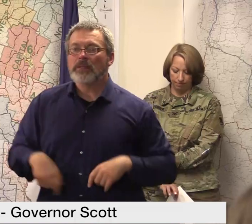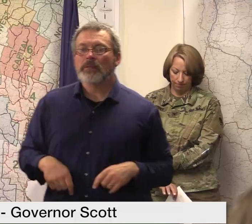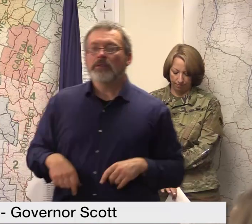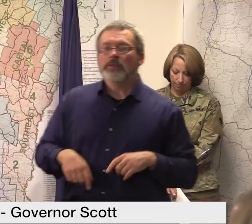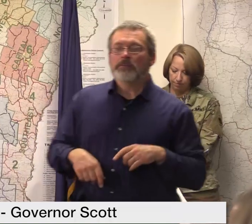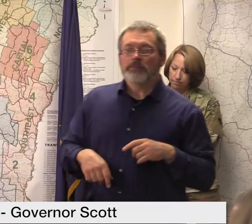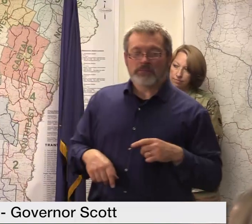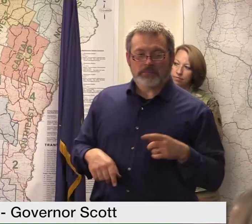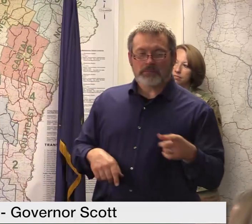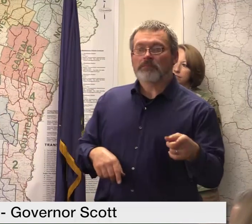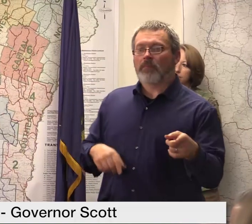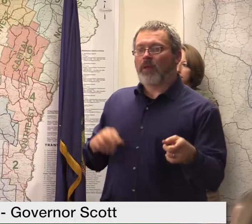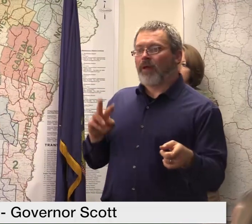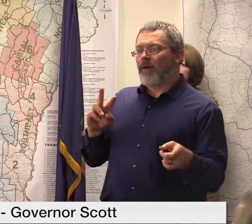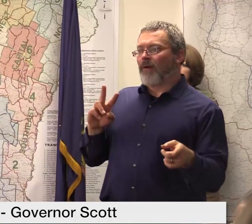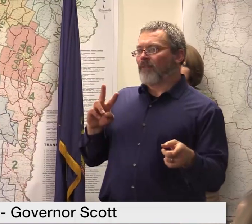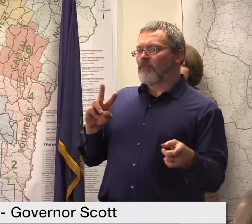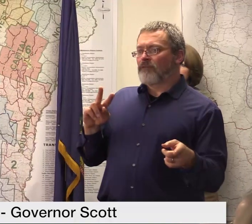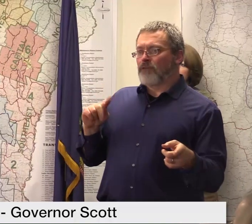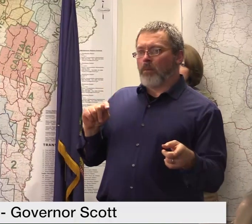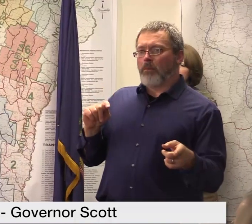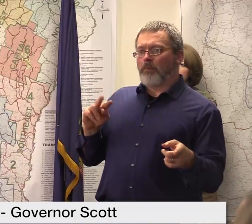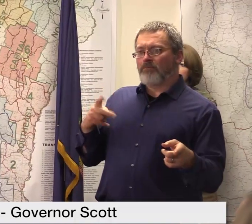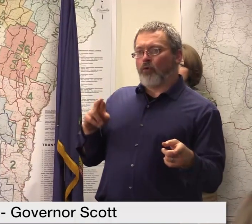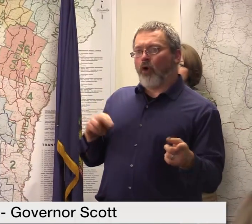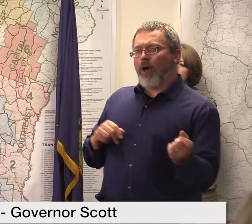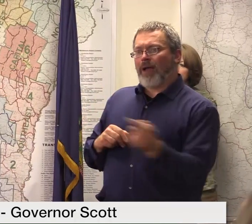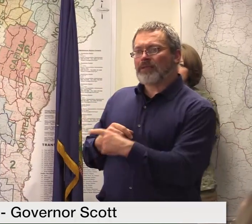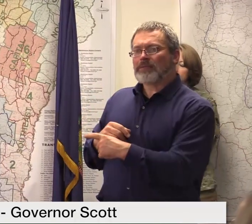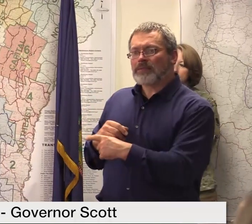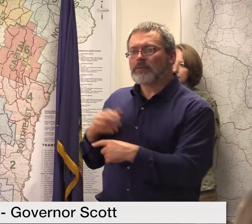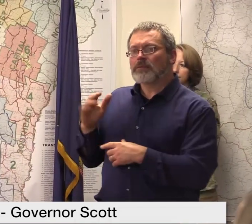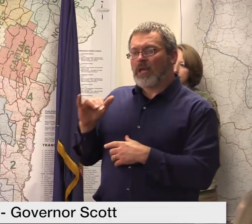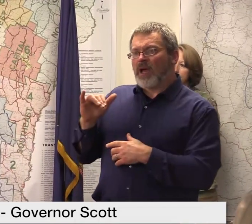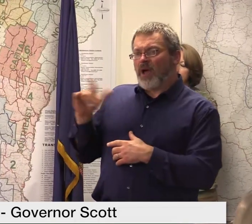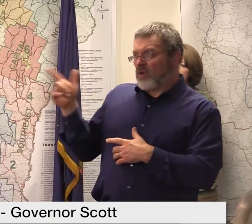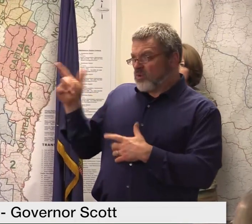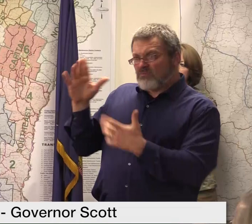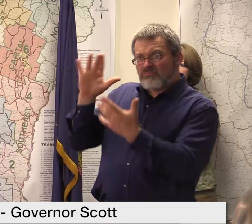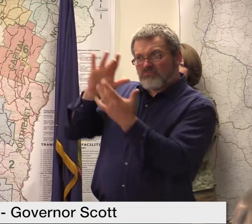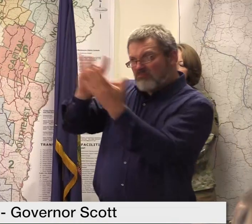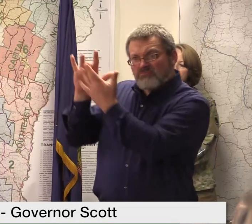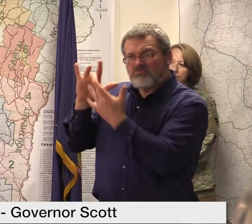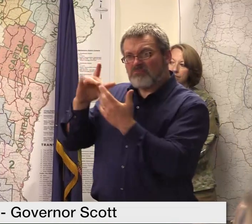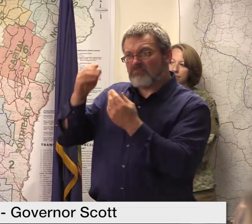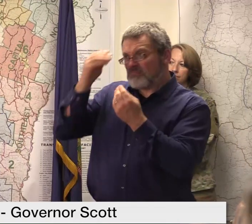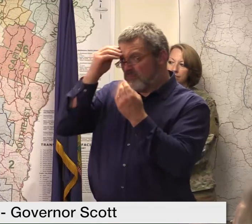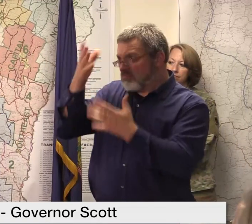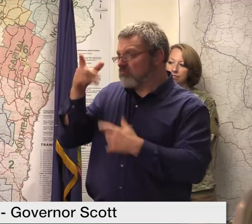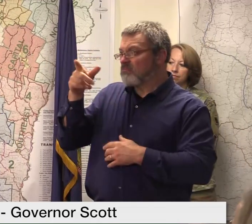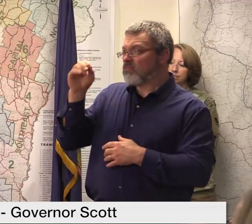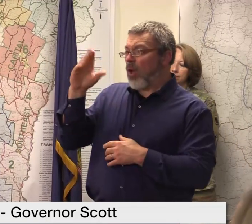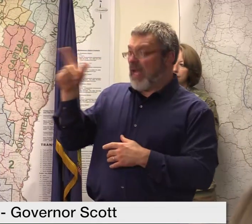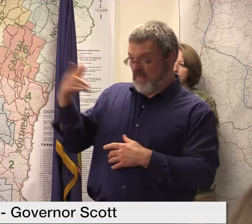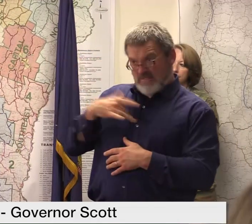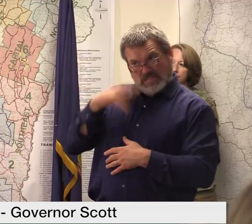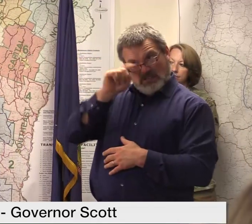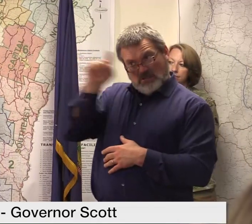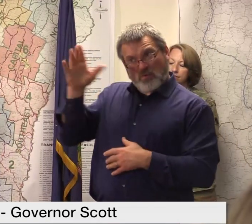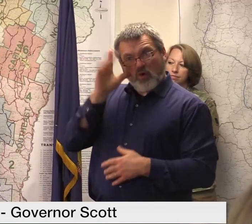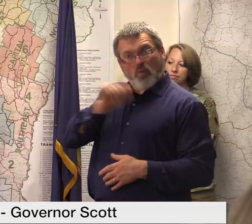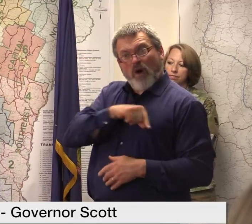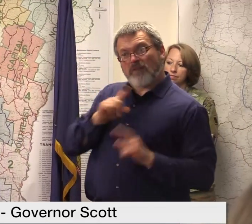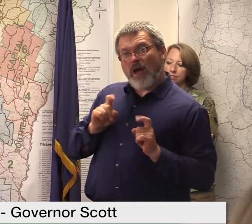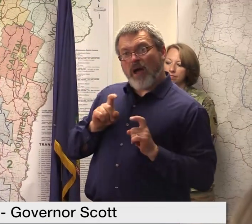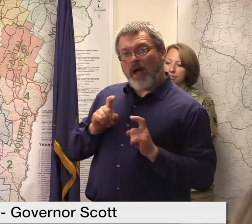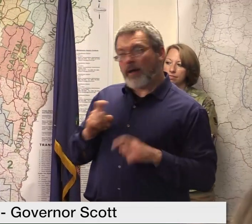close sir I can't speak to that we have teams from the region to do that assessment working closely with the state